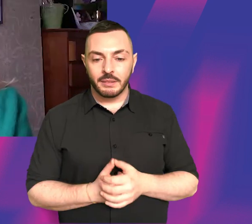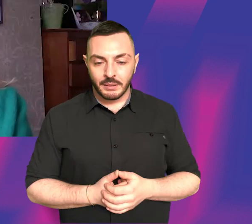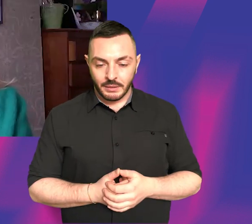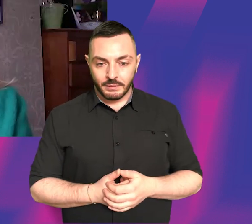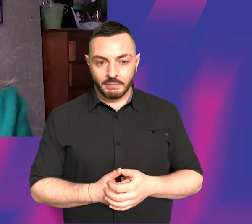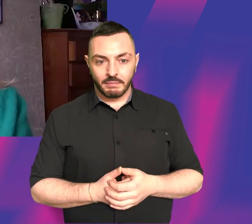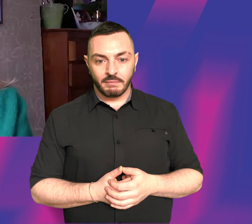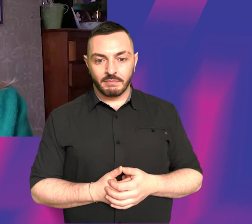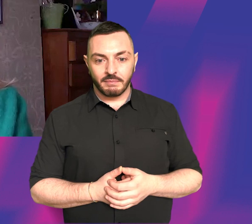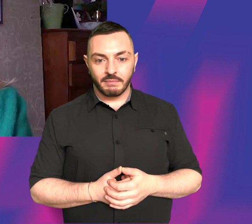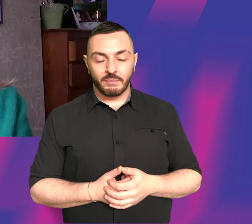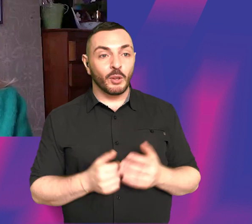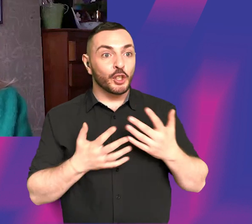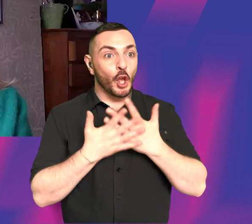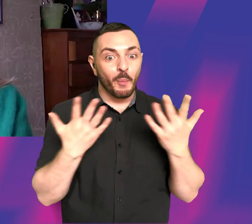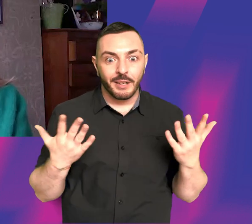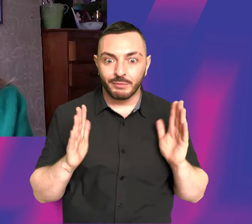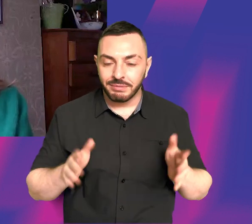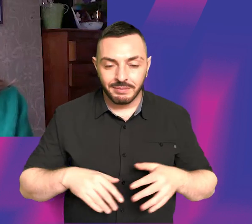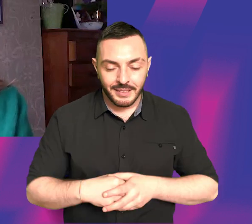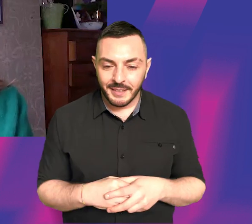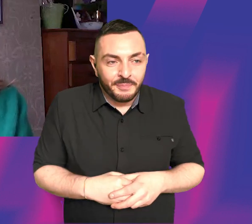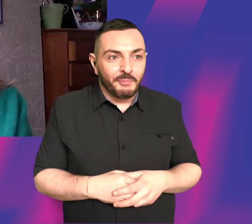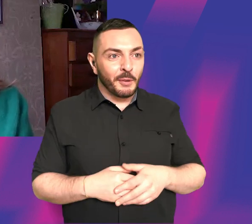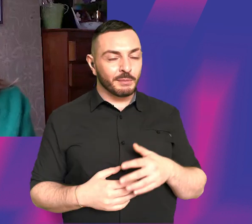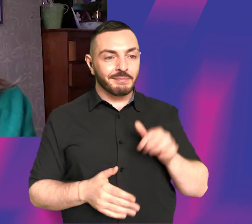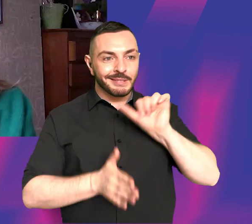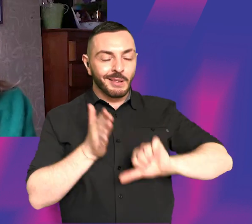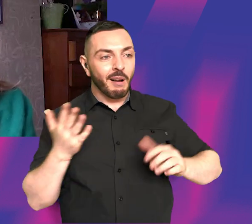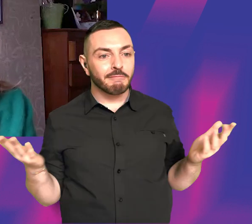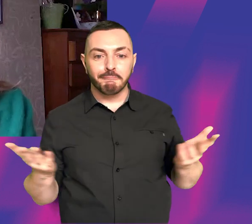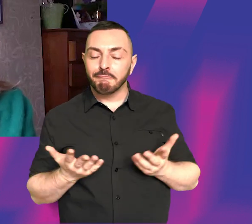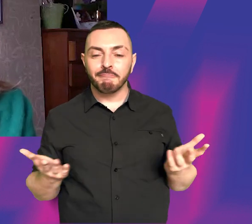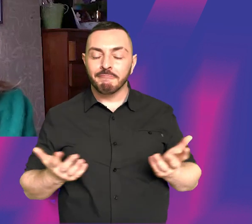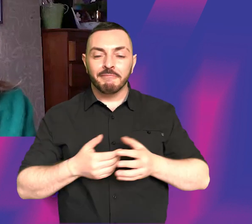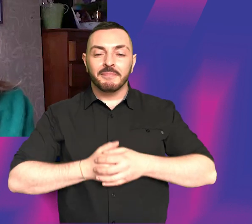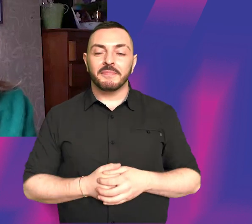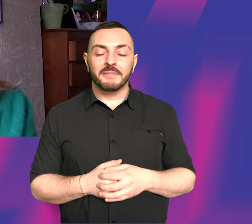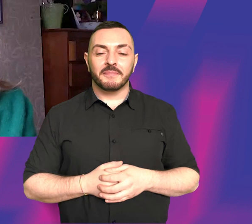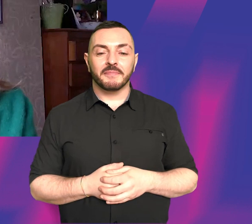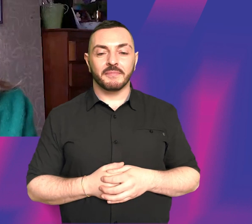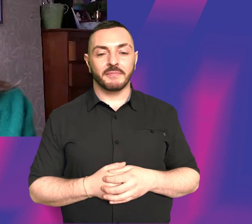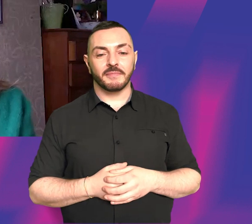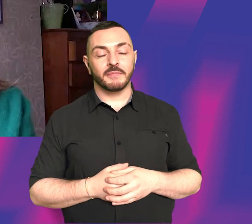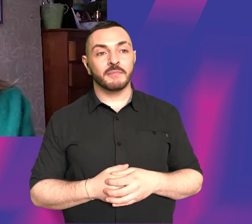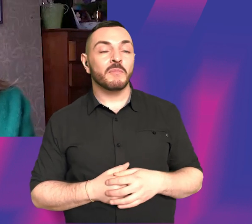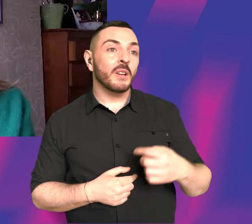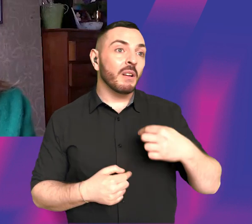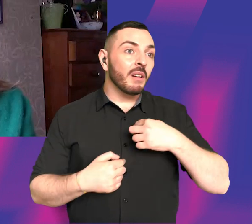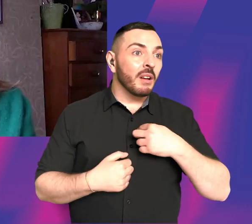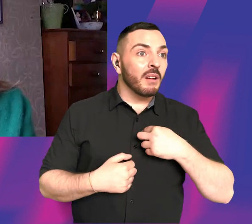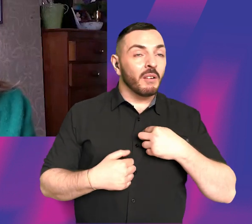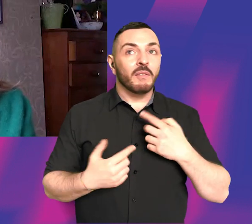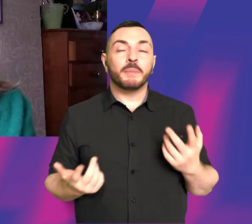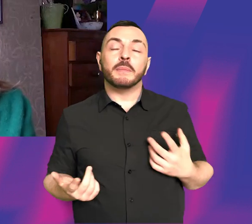yeah, I mean, so much, right? Where to start? Like, I guess, um, the films that I